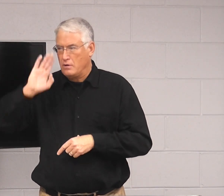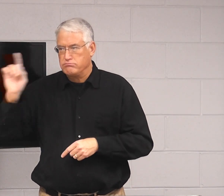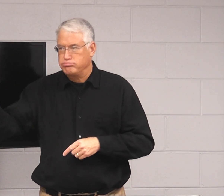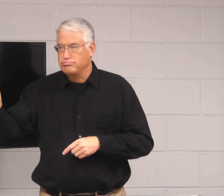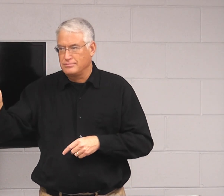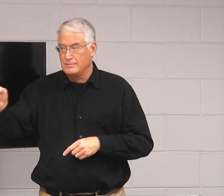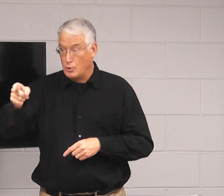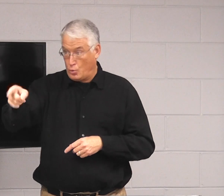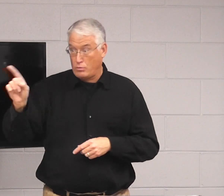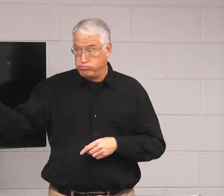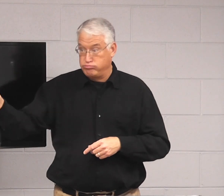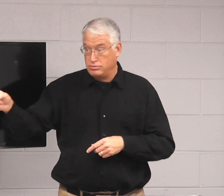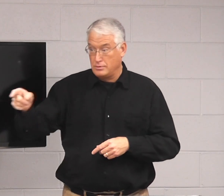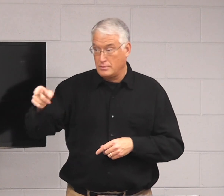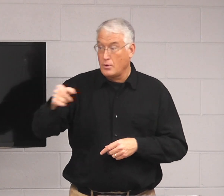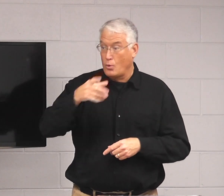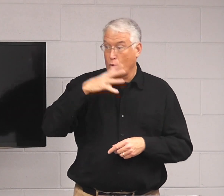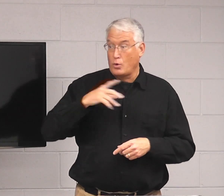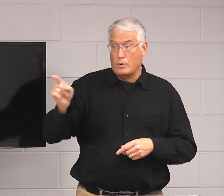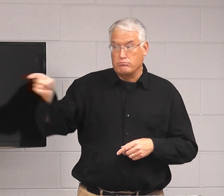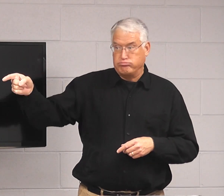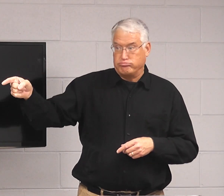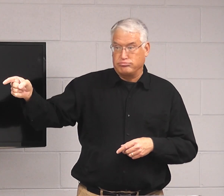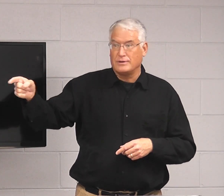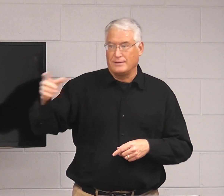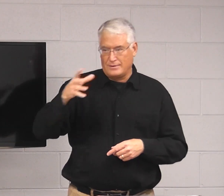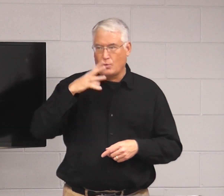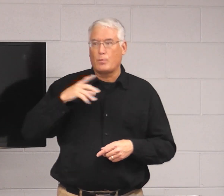Don't talk about God that way. You've told them that.